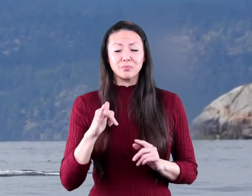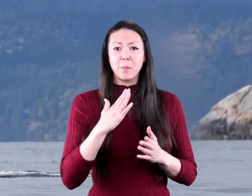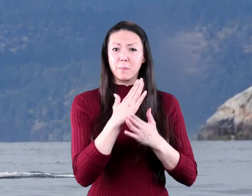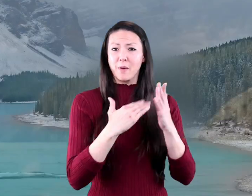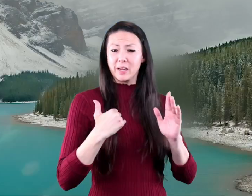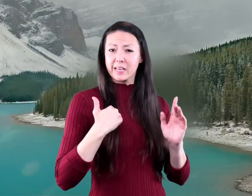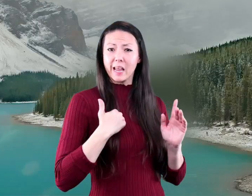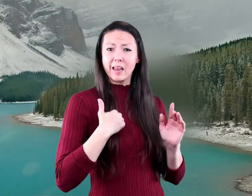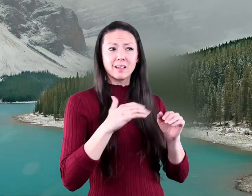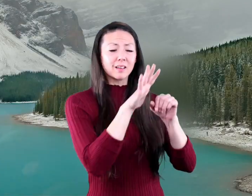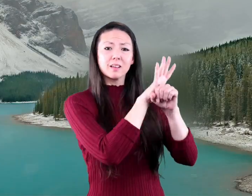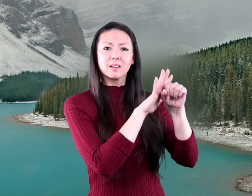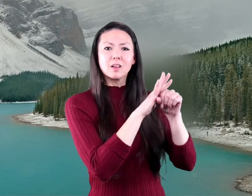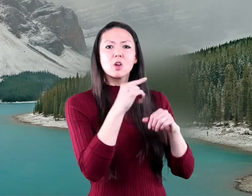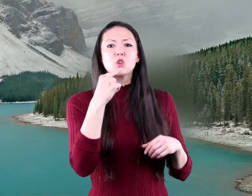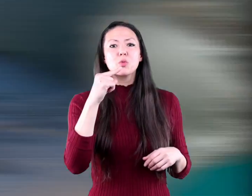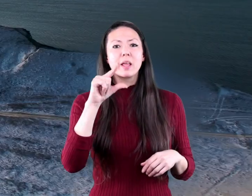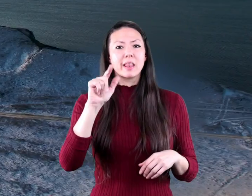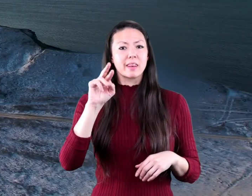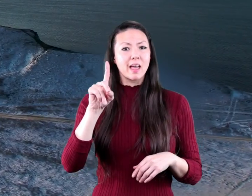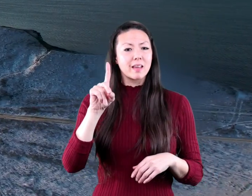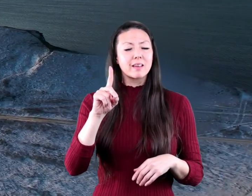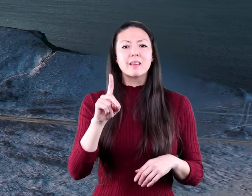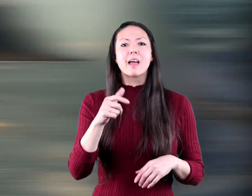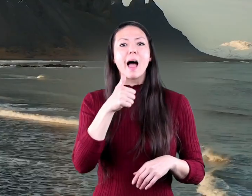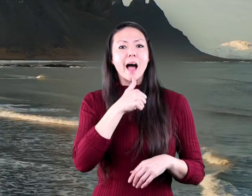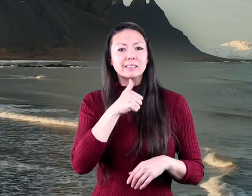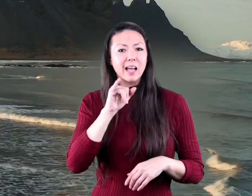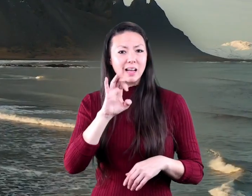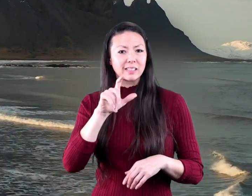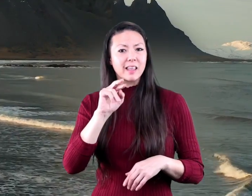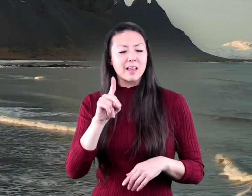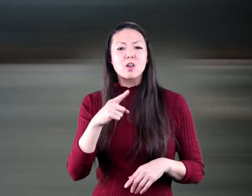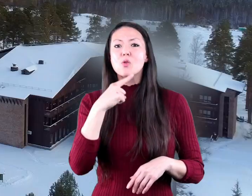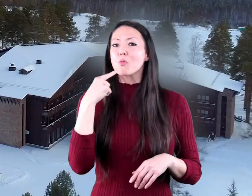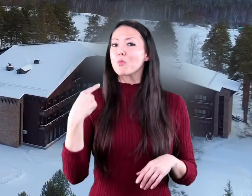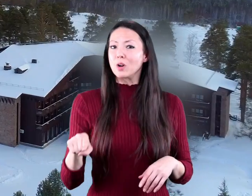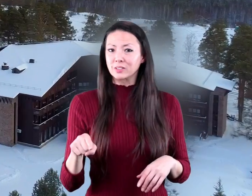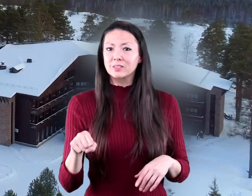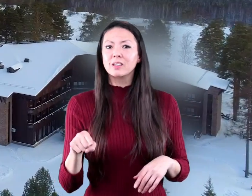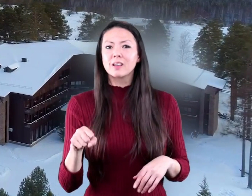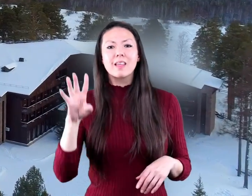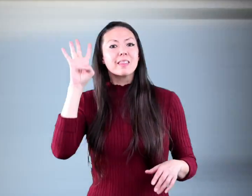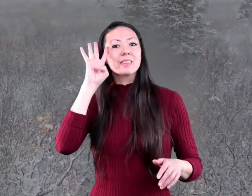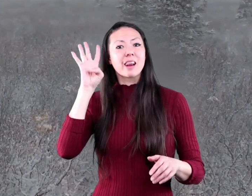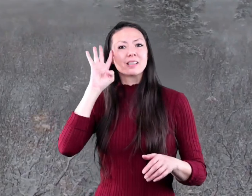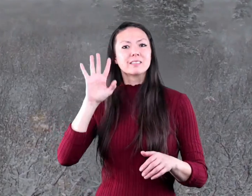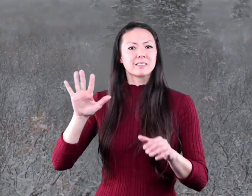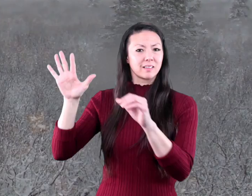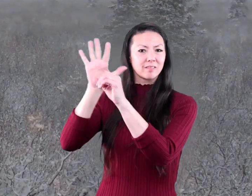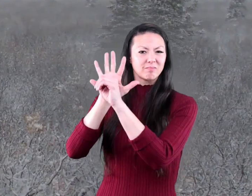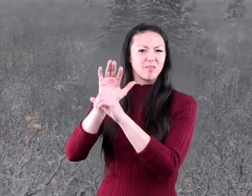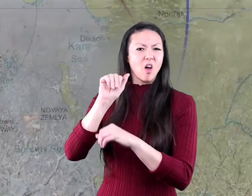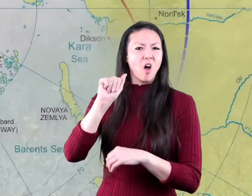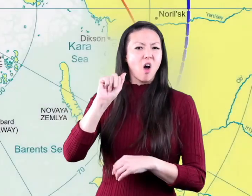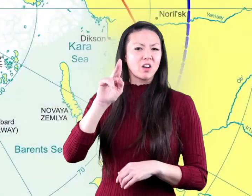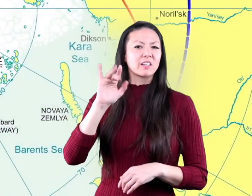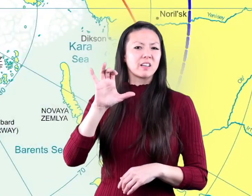parts of canada greenland iceland russia and alaska are in the arctic